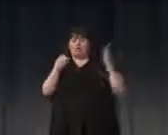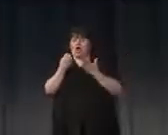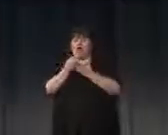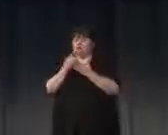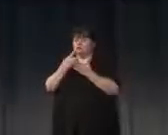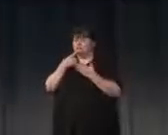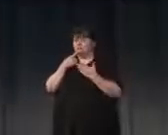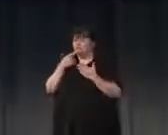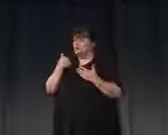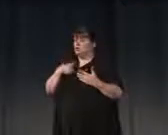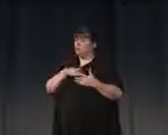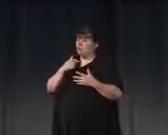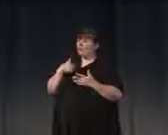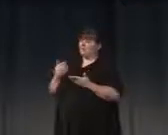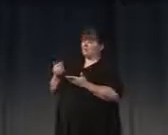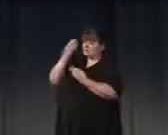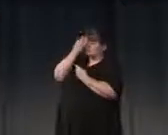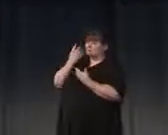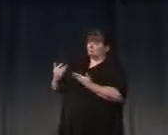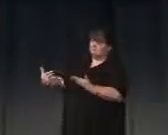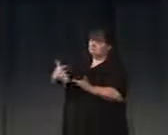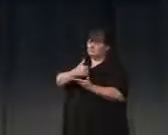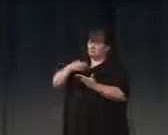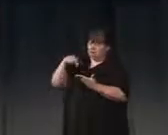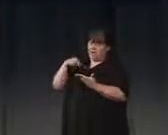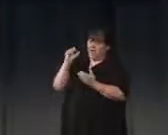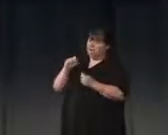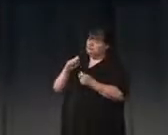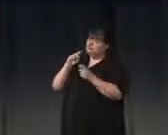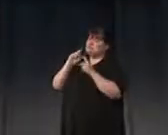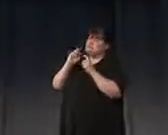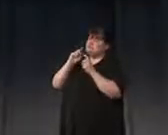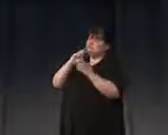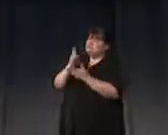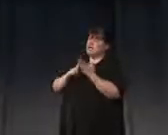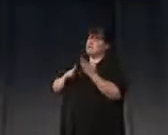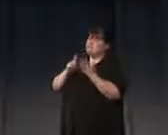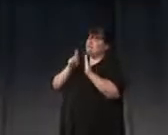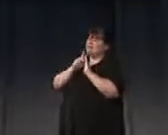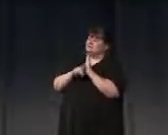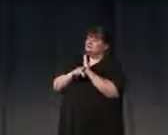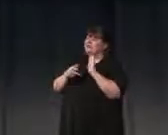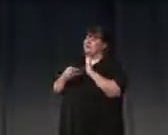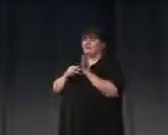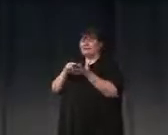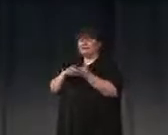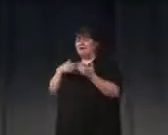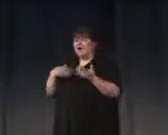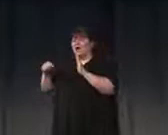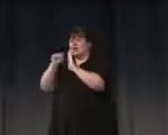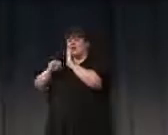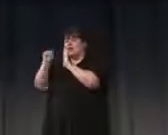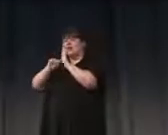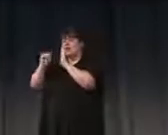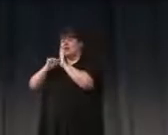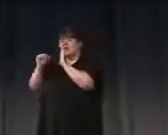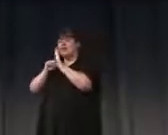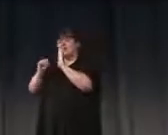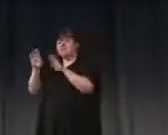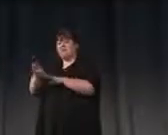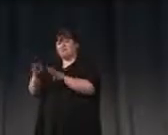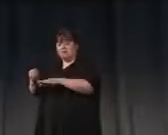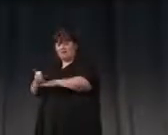will be, with this data, able to design policies that can mitigate self-defeating behavior if we do this research.